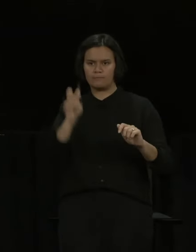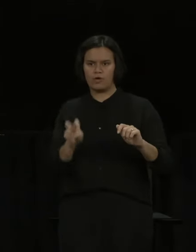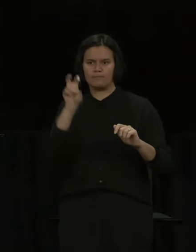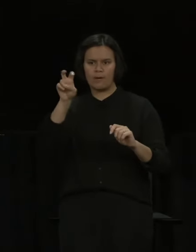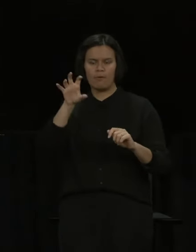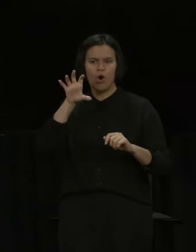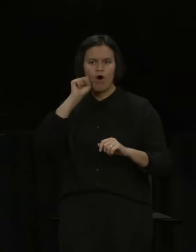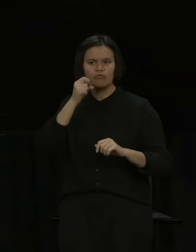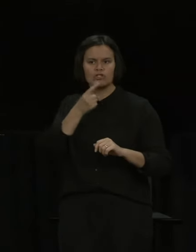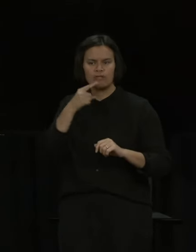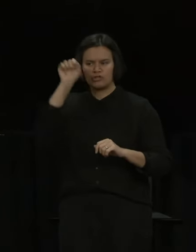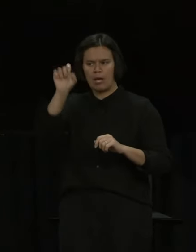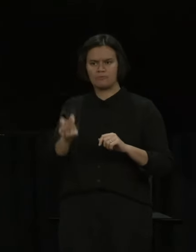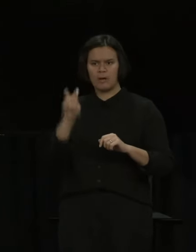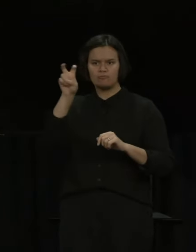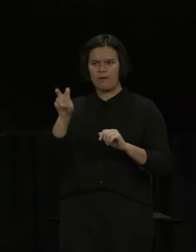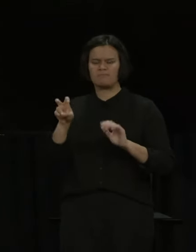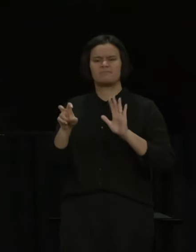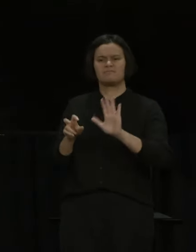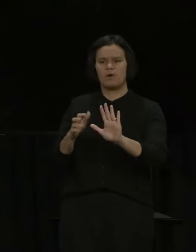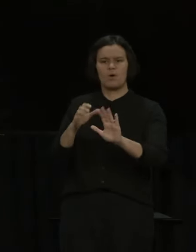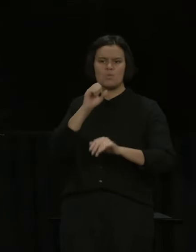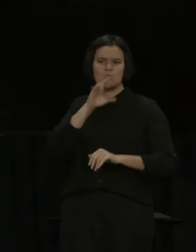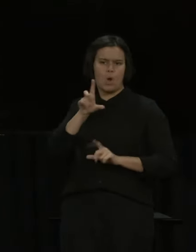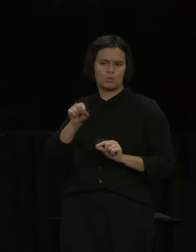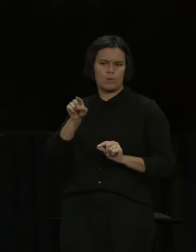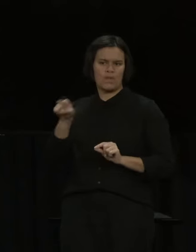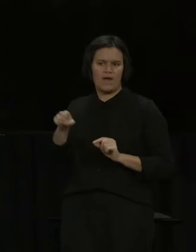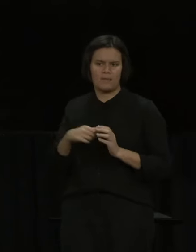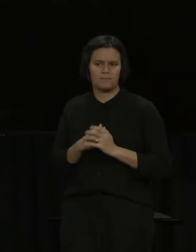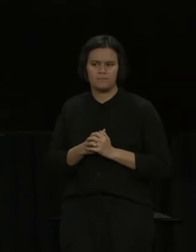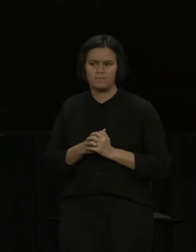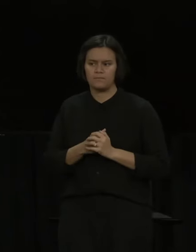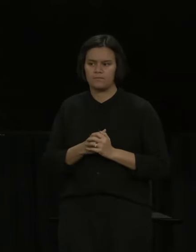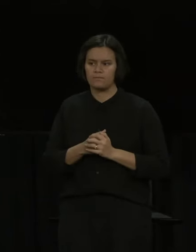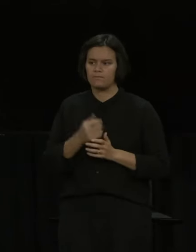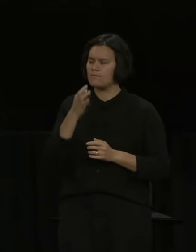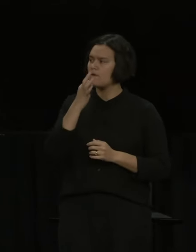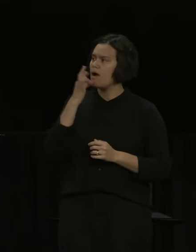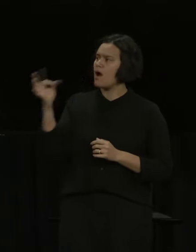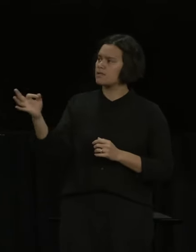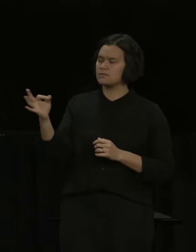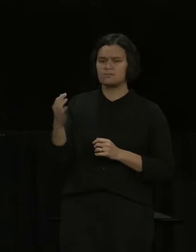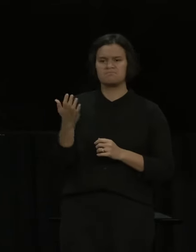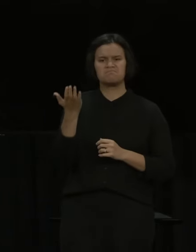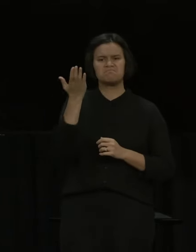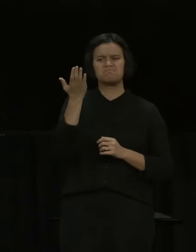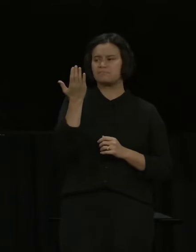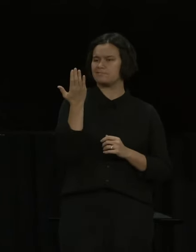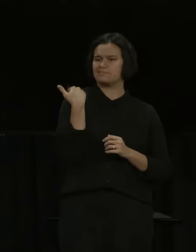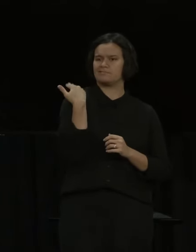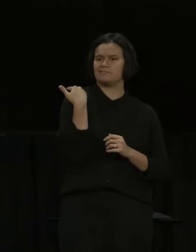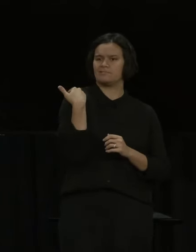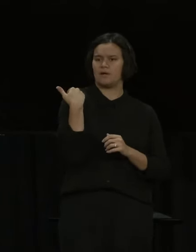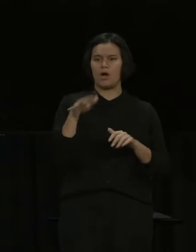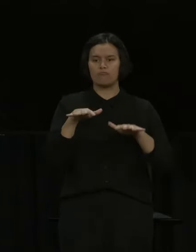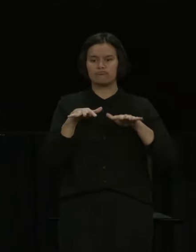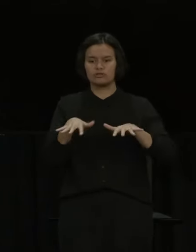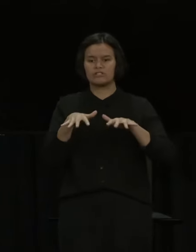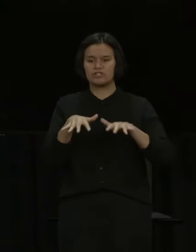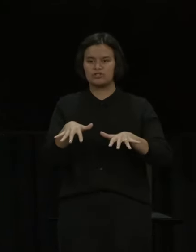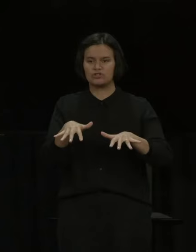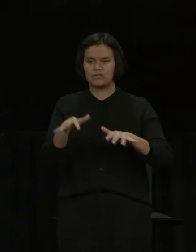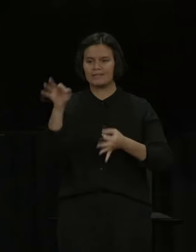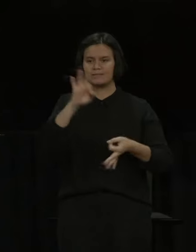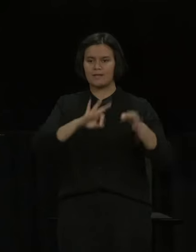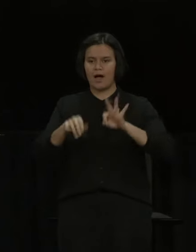all over the show all of the time. A colleague, a few days ago British scientists have come up saying that lateral testing is a